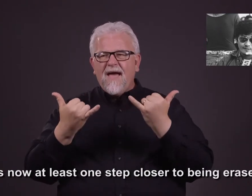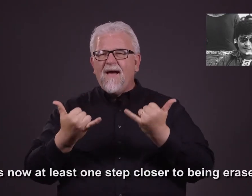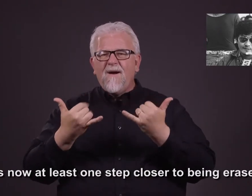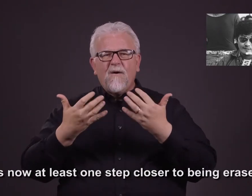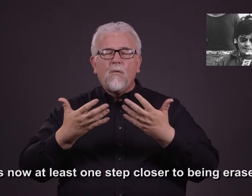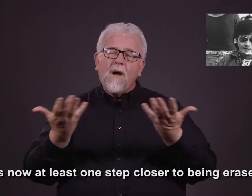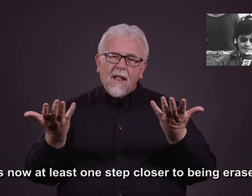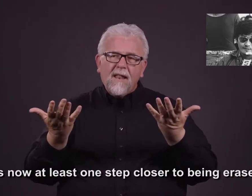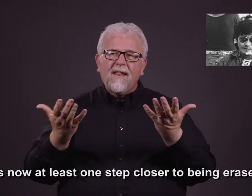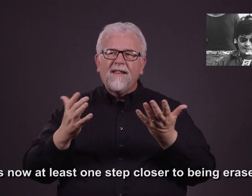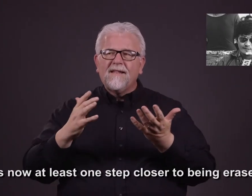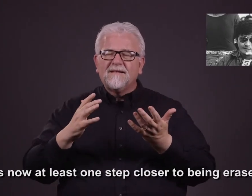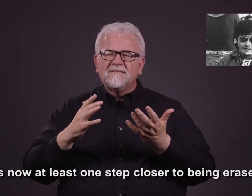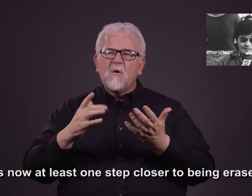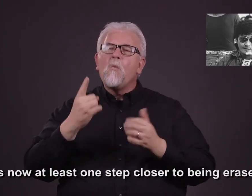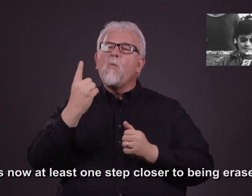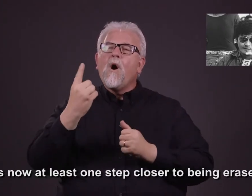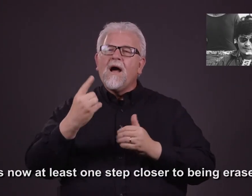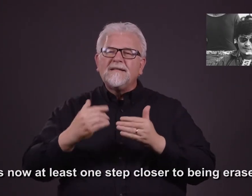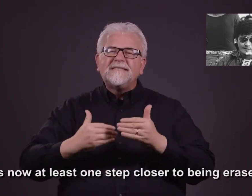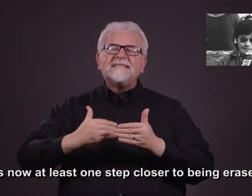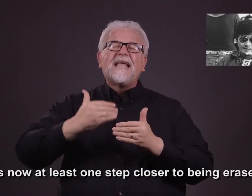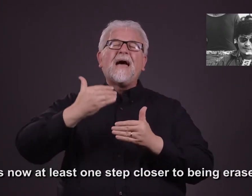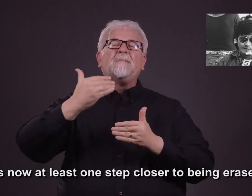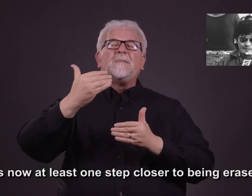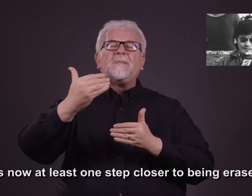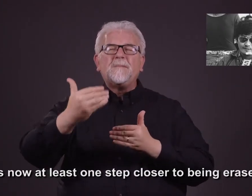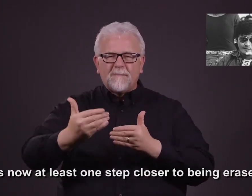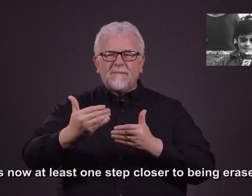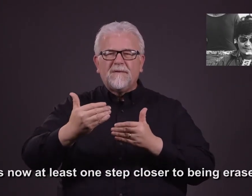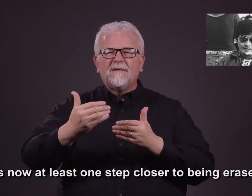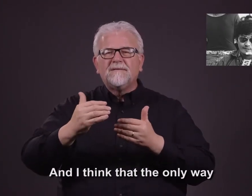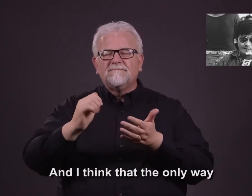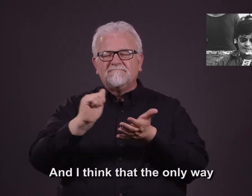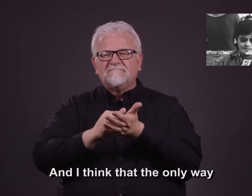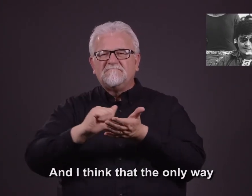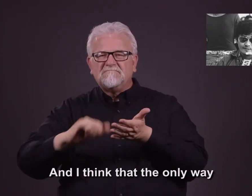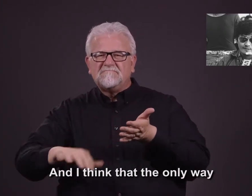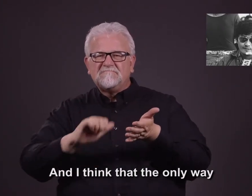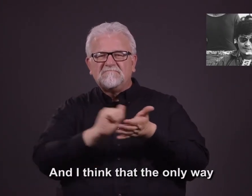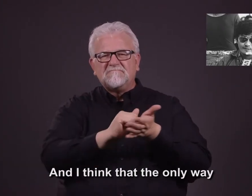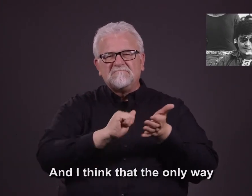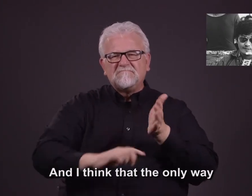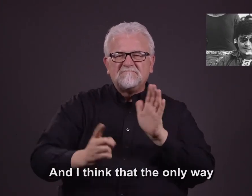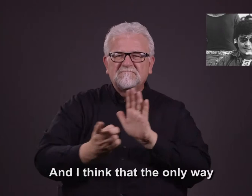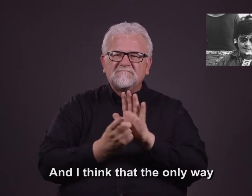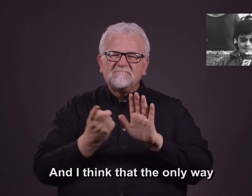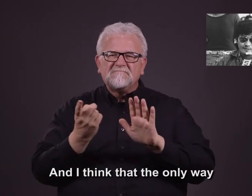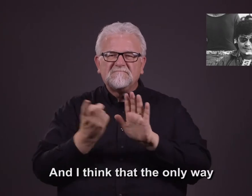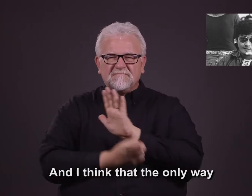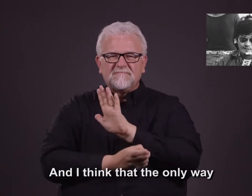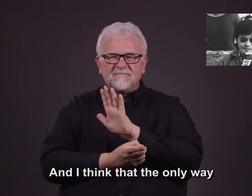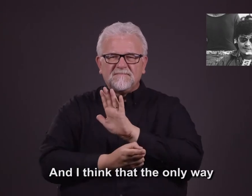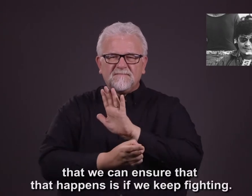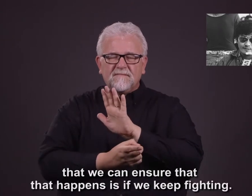least one step closer to being erased. And I think that the only way that we can